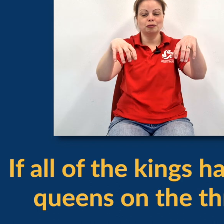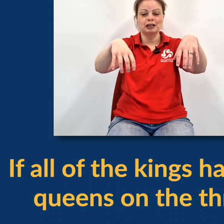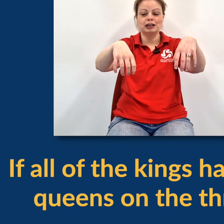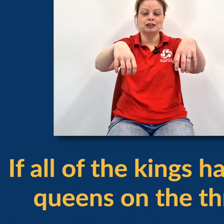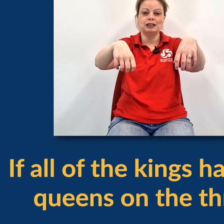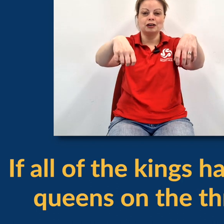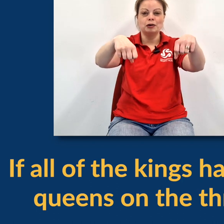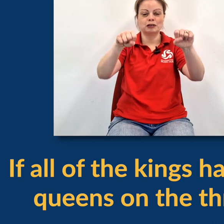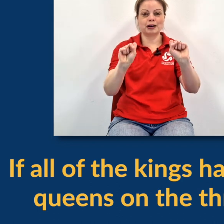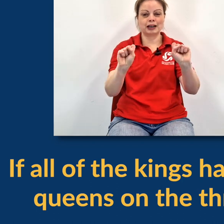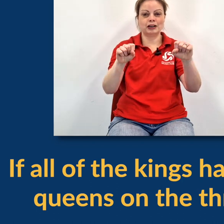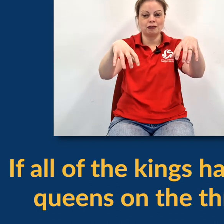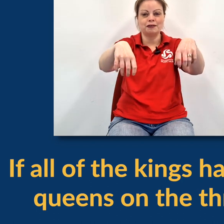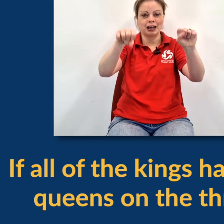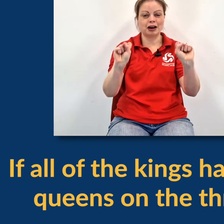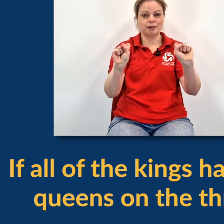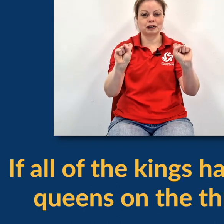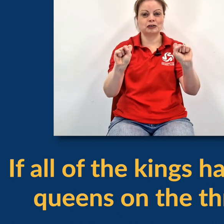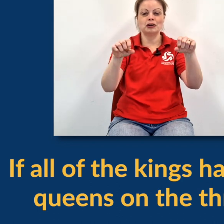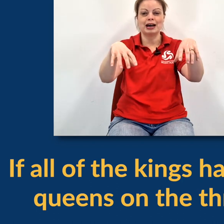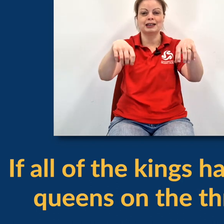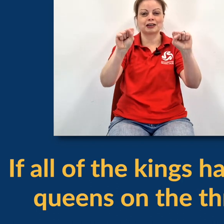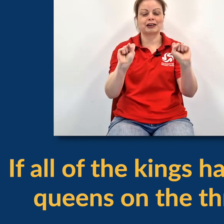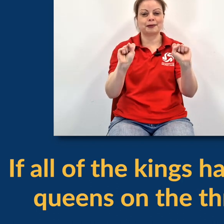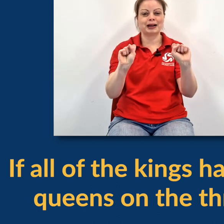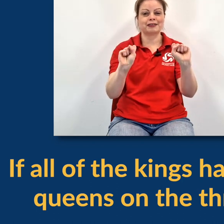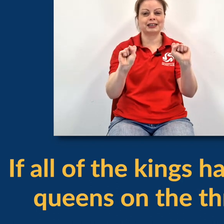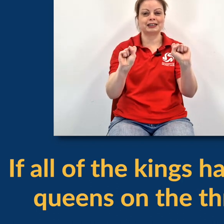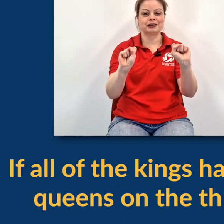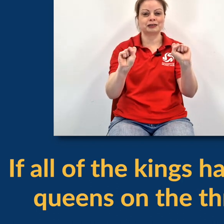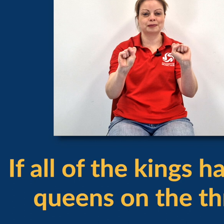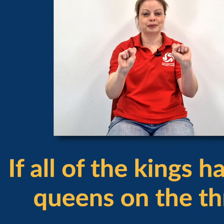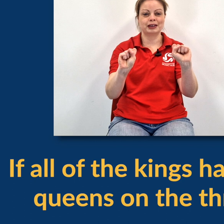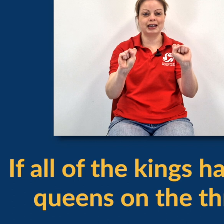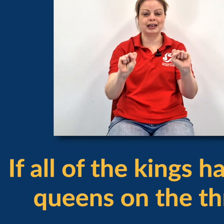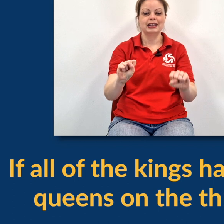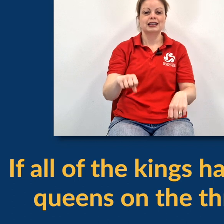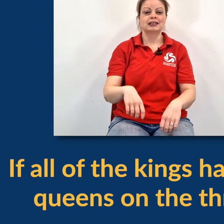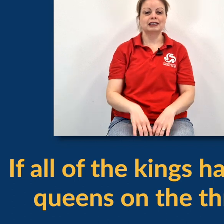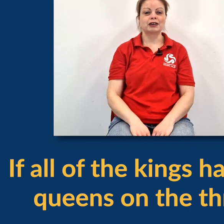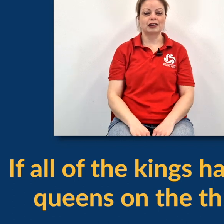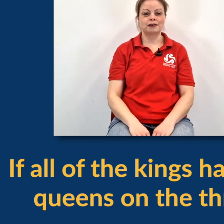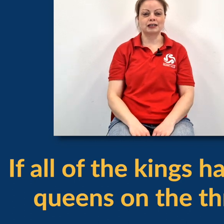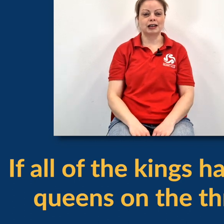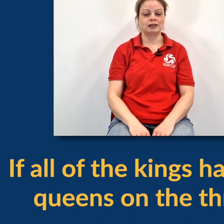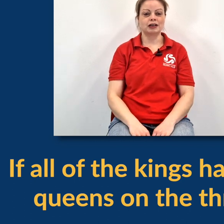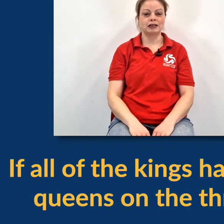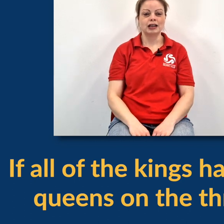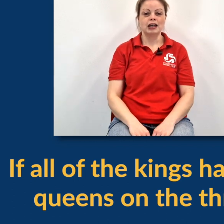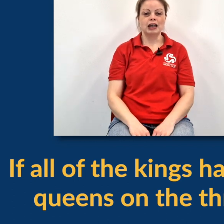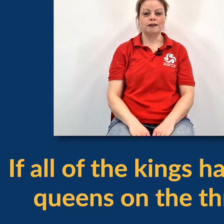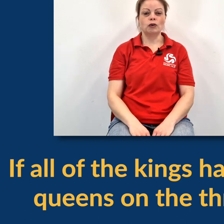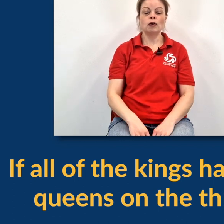the throne. It's almost like you're sitting on a motorbike and you're revving it up, so two hands go back round in circles, okay? So let's have a go at that first sign,